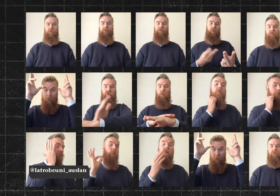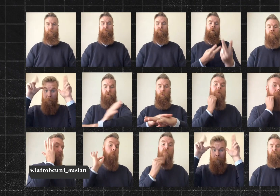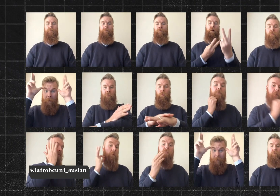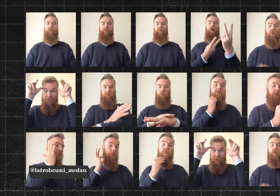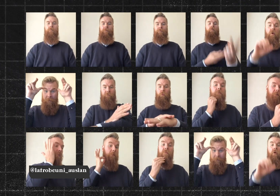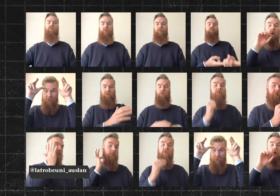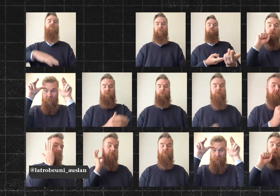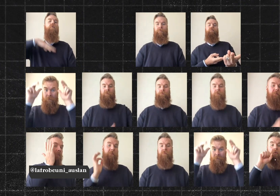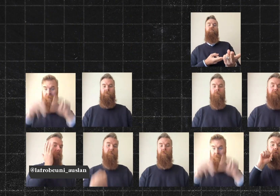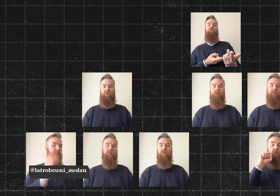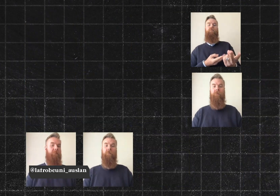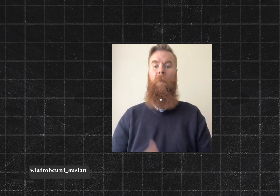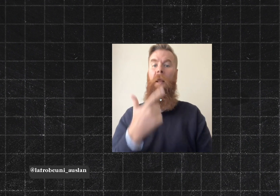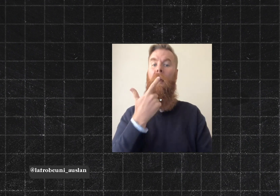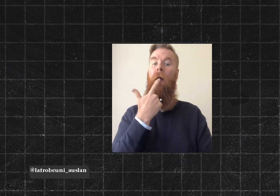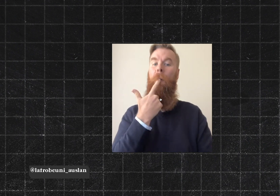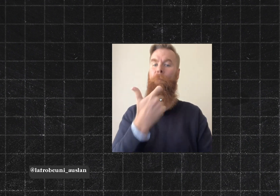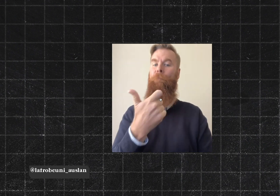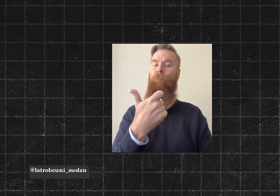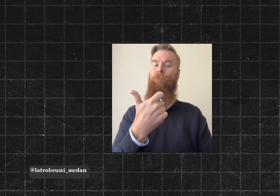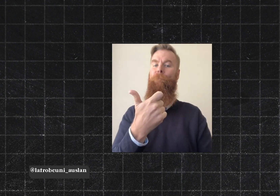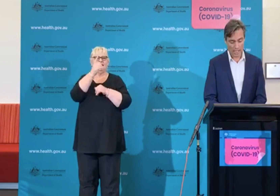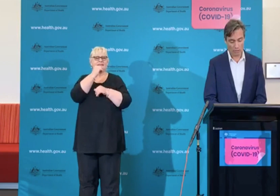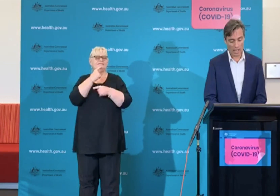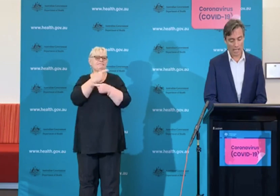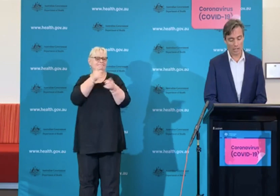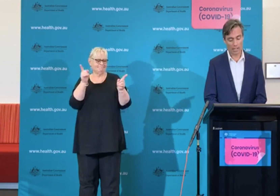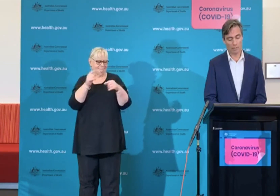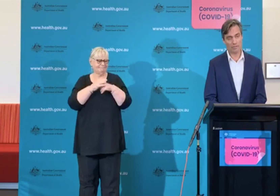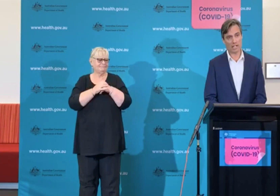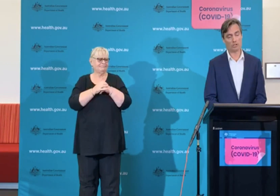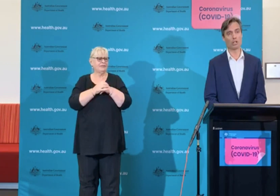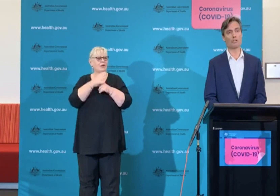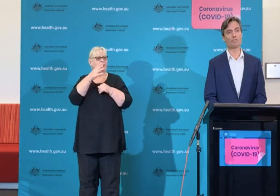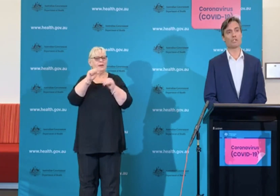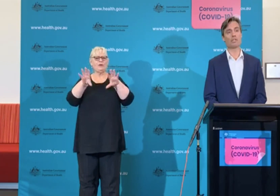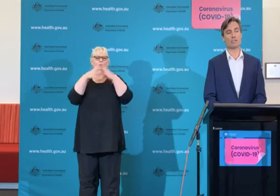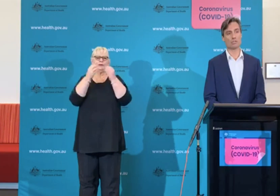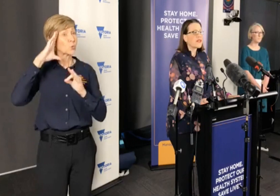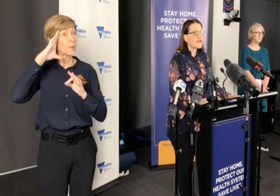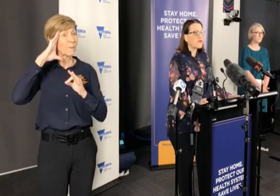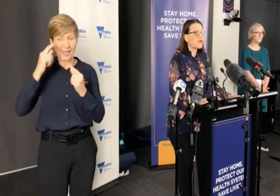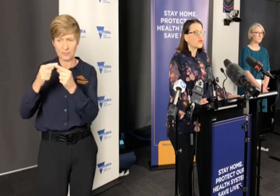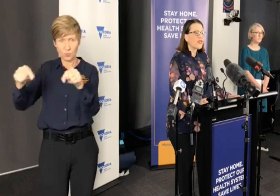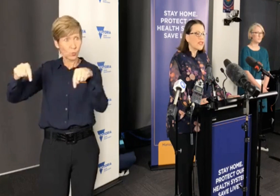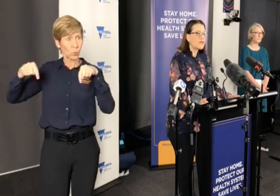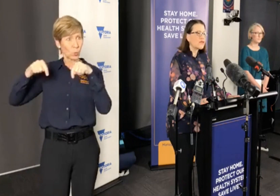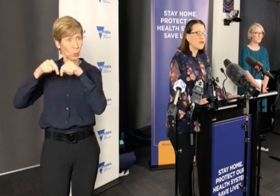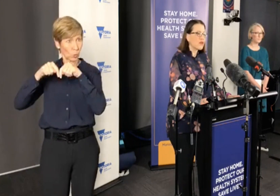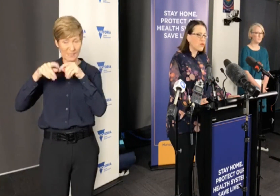organically and even then there's really no such thing as official. It's just a general acceptance. Some sign